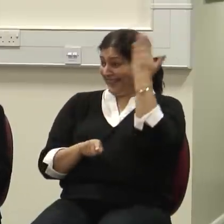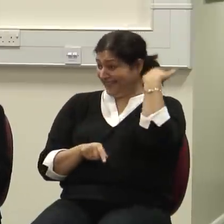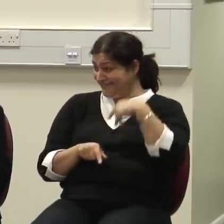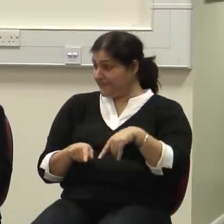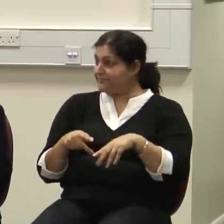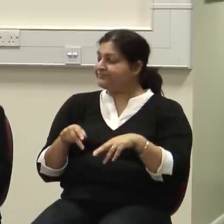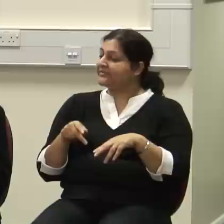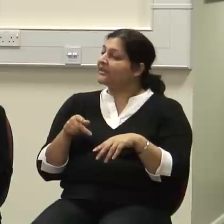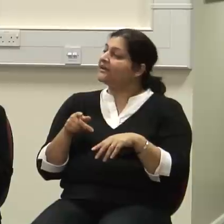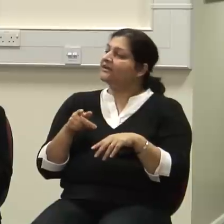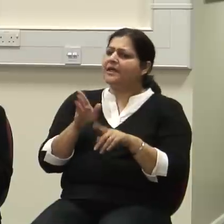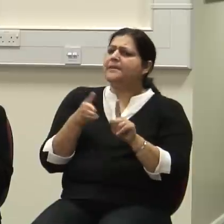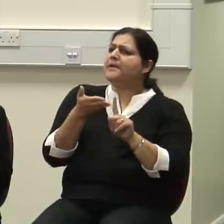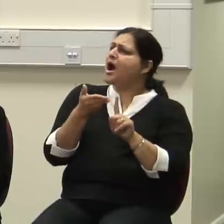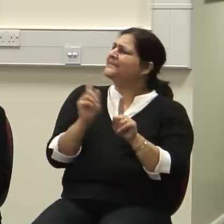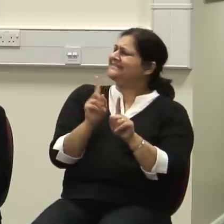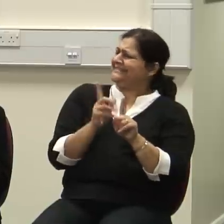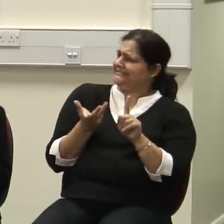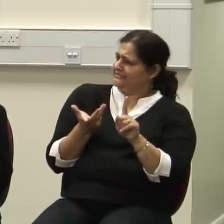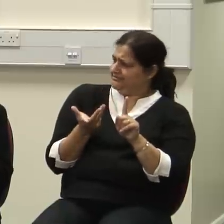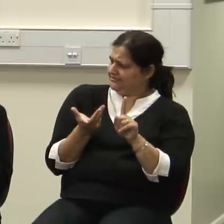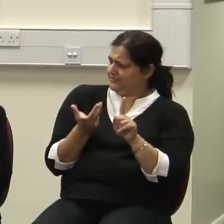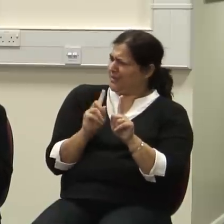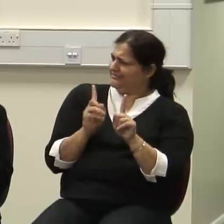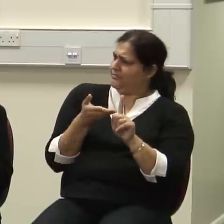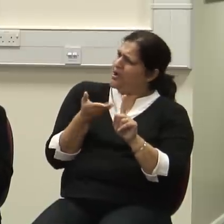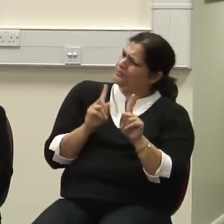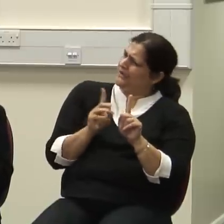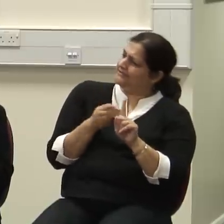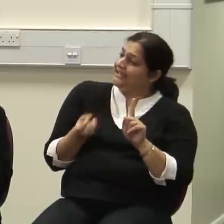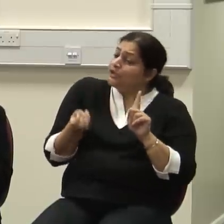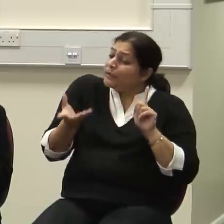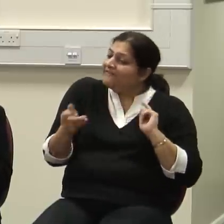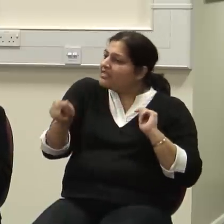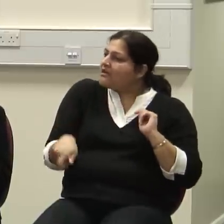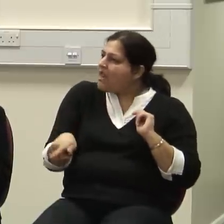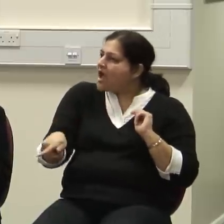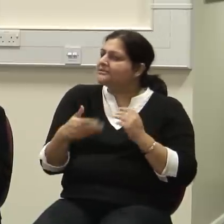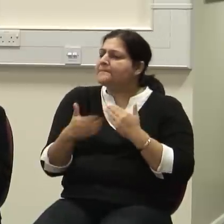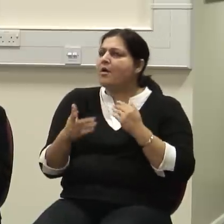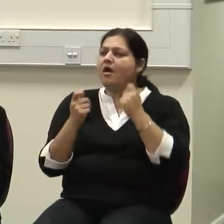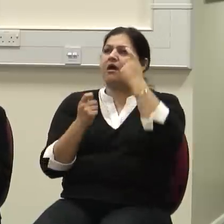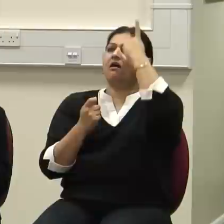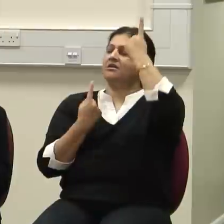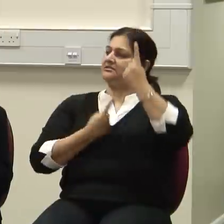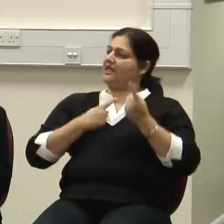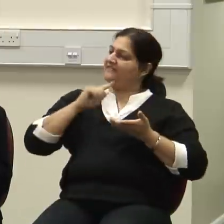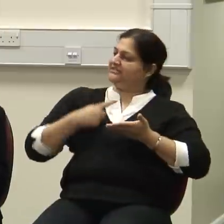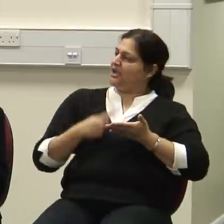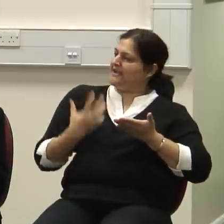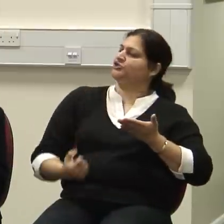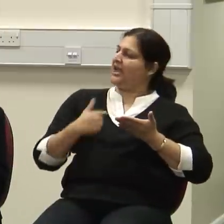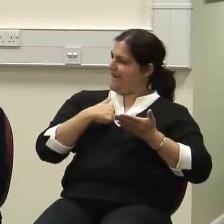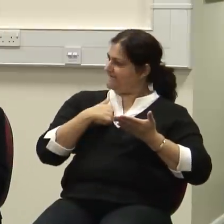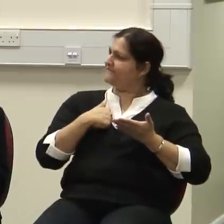purpose, the purpose of it is to give the client more sense of self-determination than he or she had